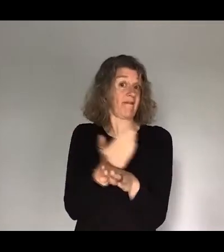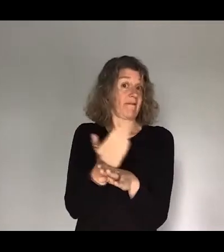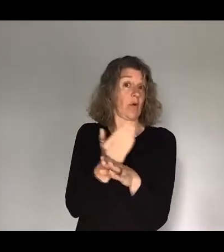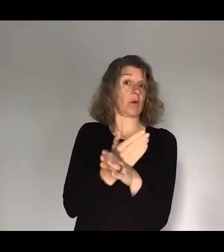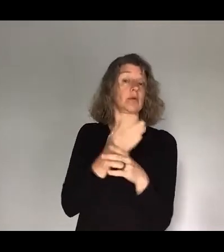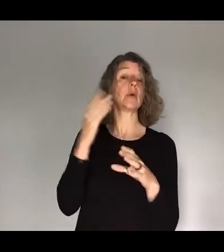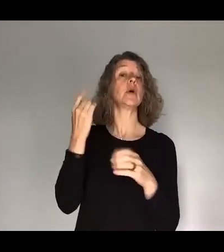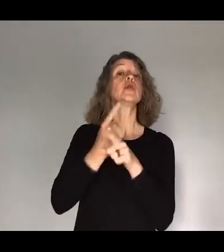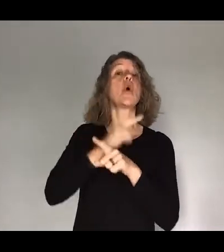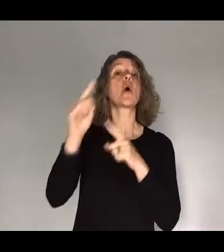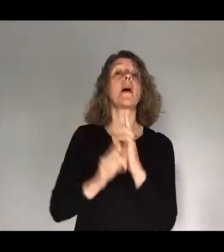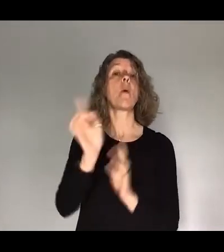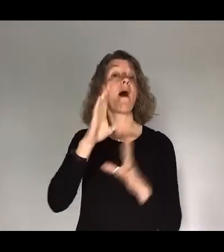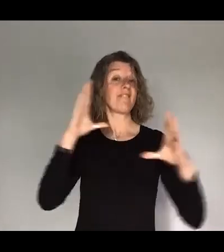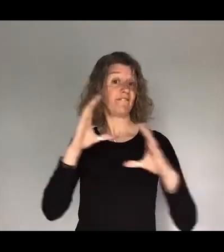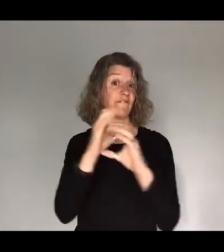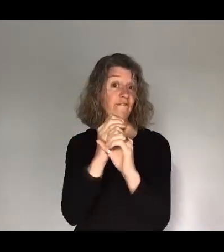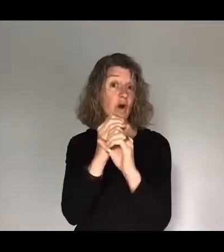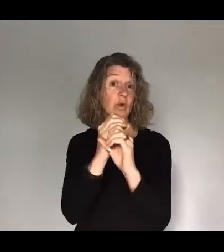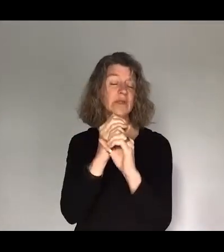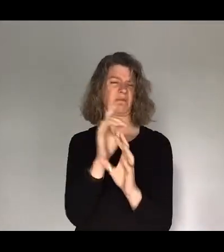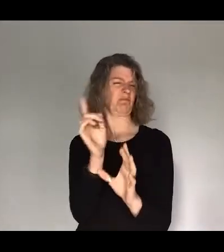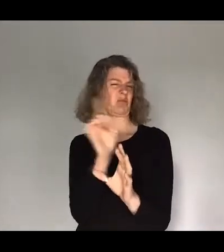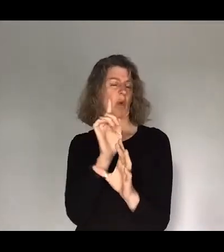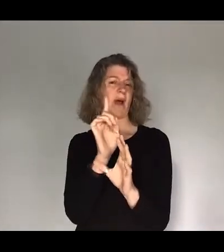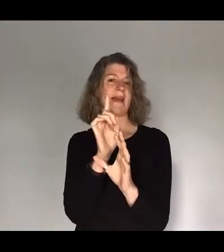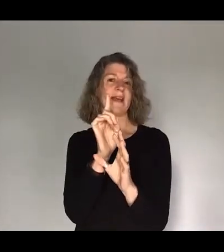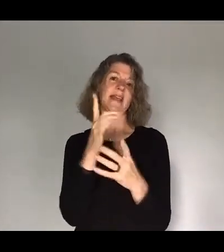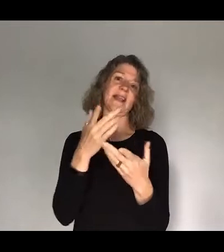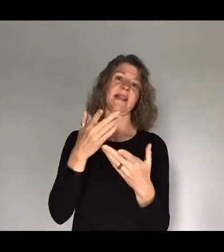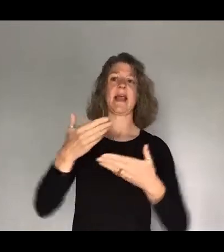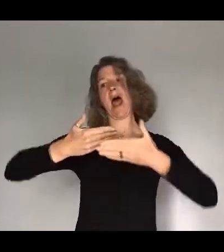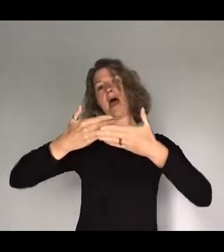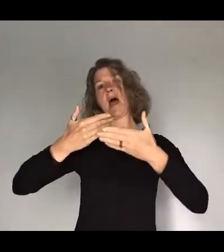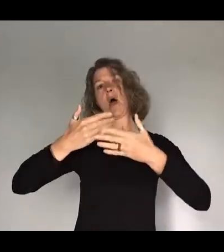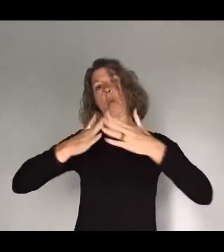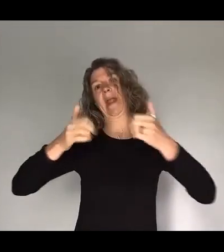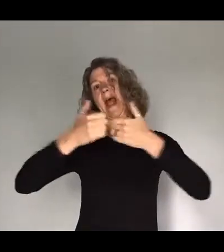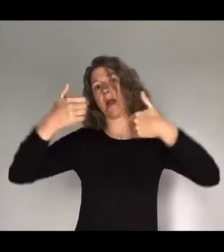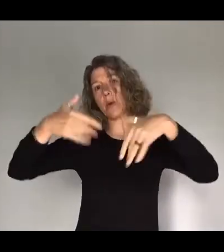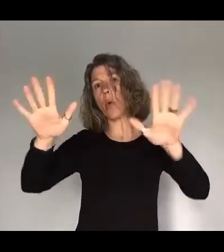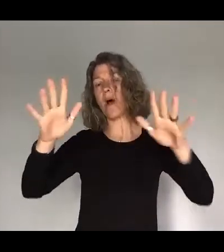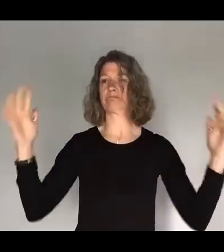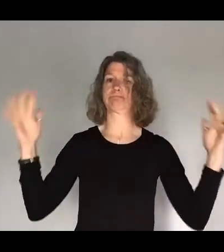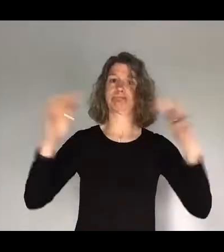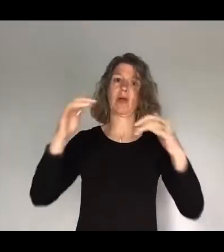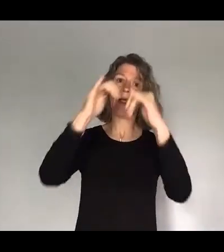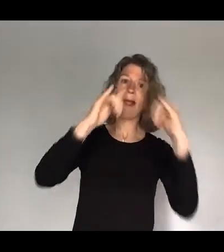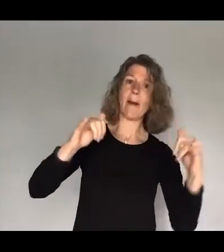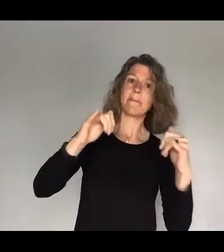which is our church network's extended weekend away in July, at the end of July. And we were talking about camping and glamping. And we've asked the